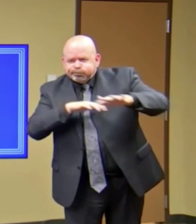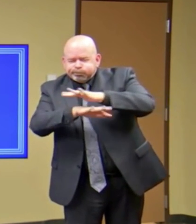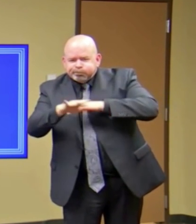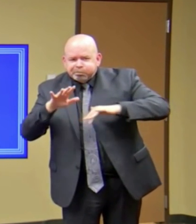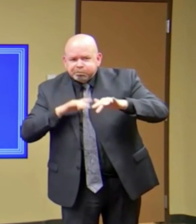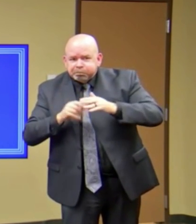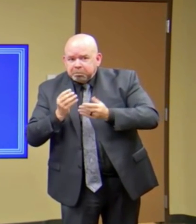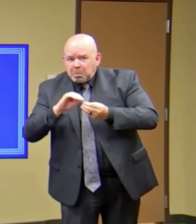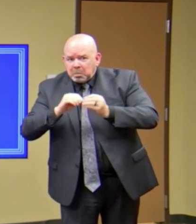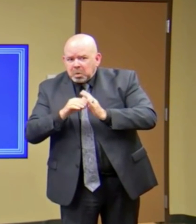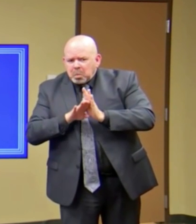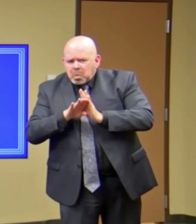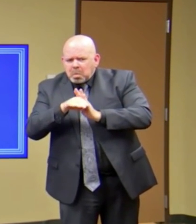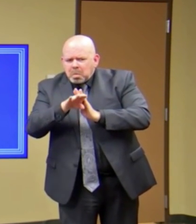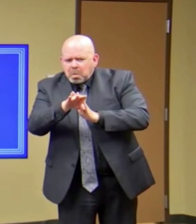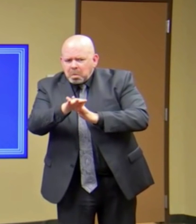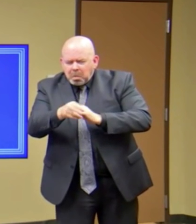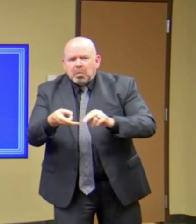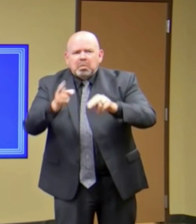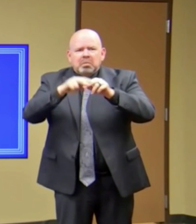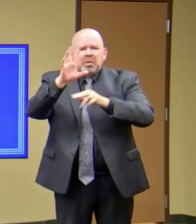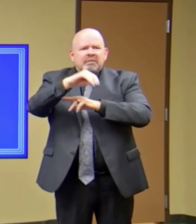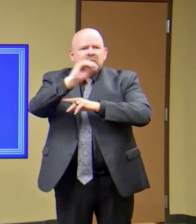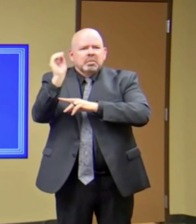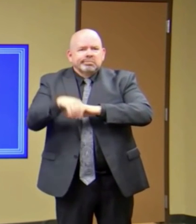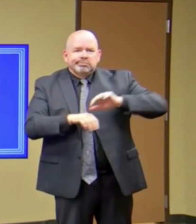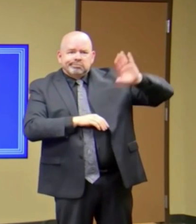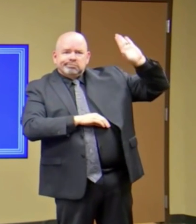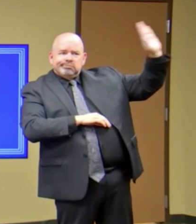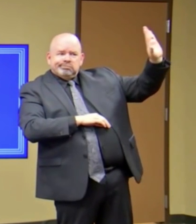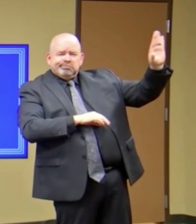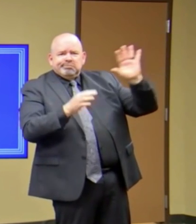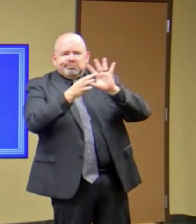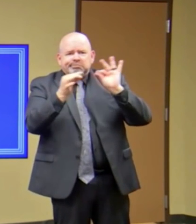local public health community is, right?